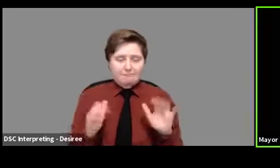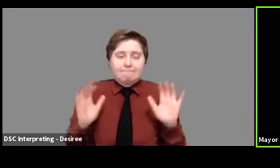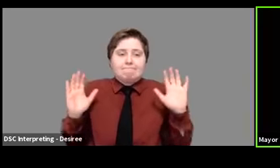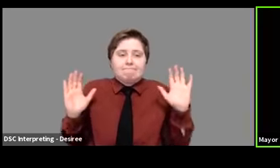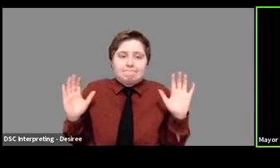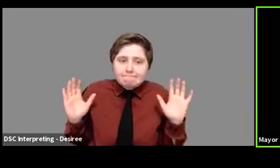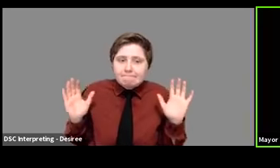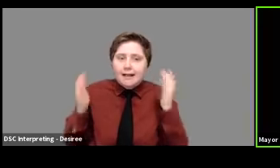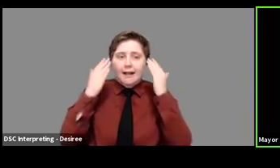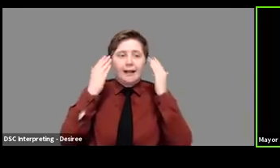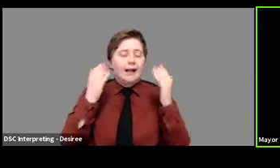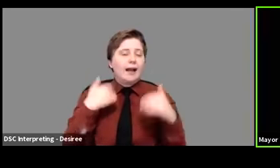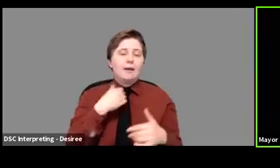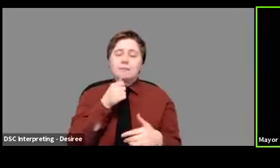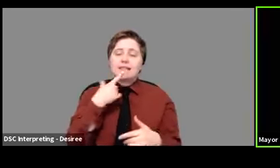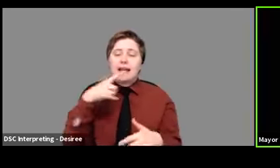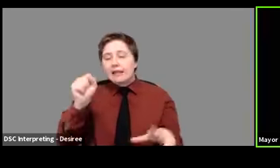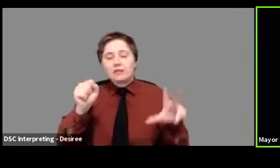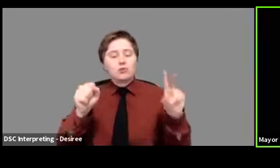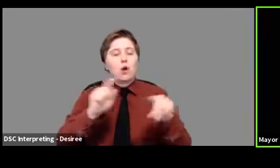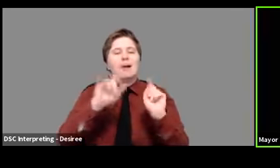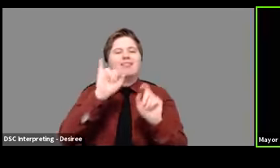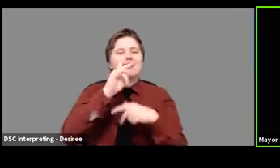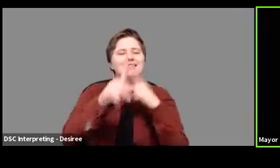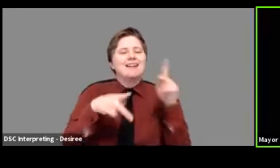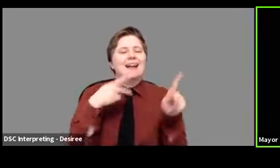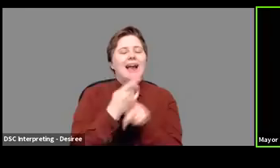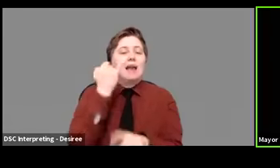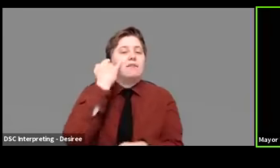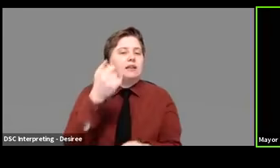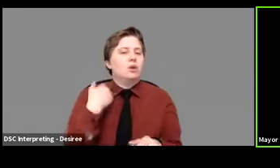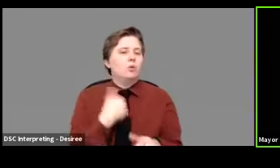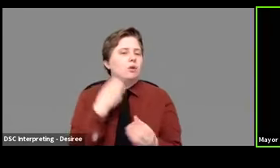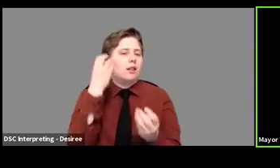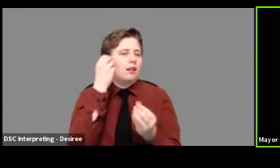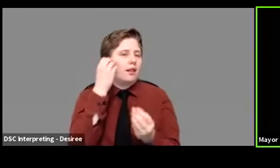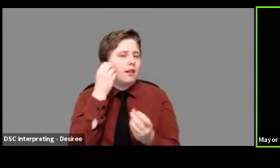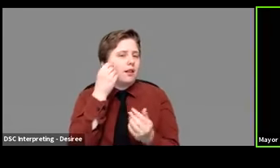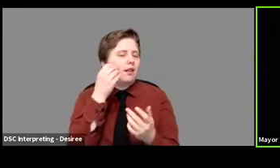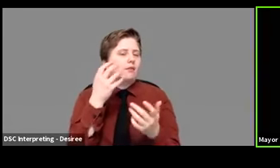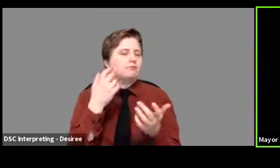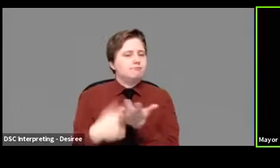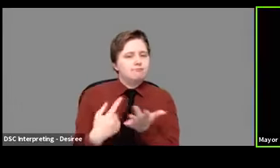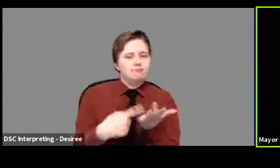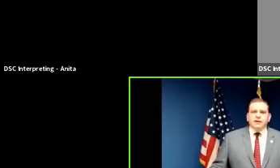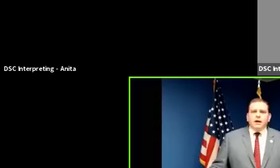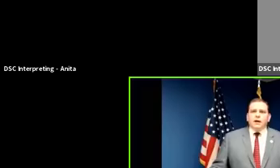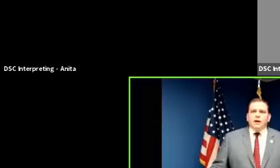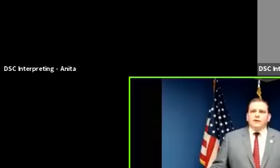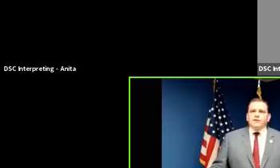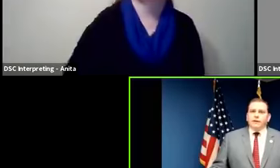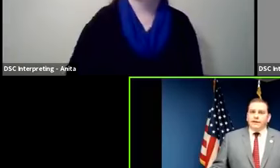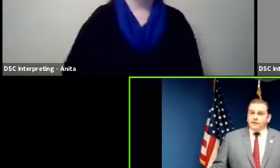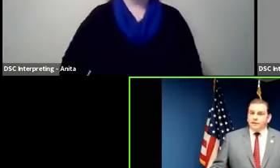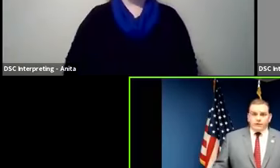It's not to say that they aren't, but it's those types of things that, um, the health department, uh, is going to consider